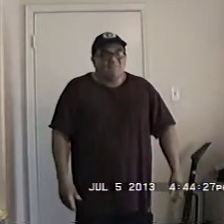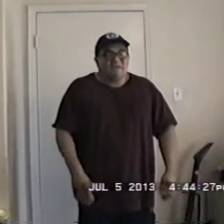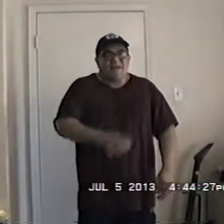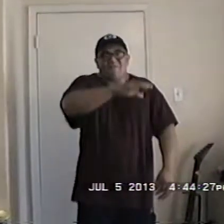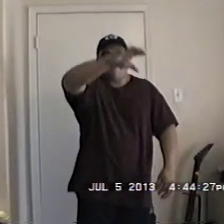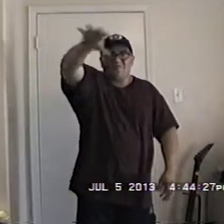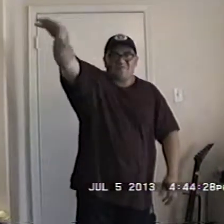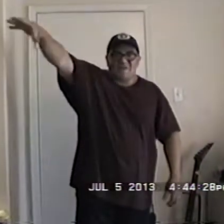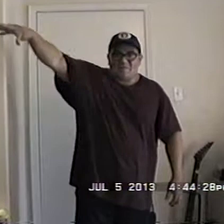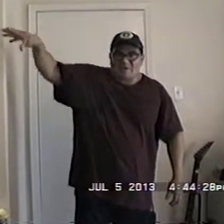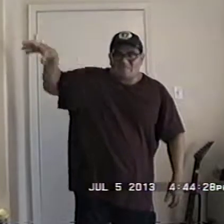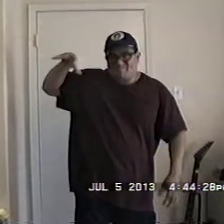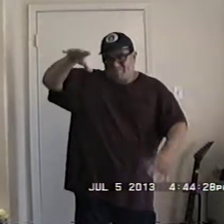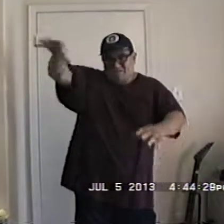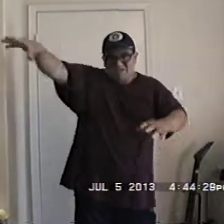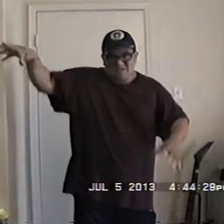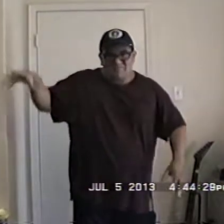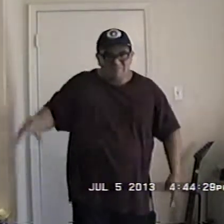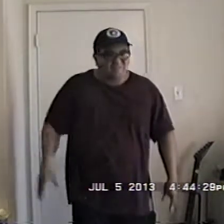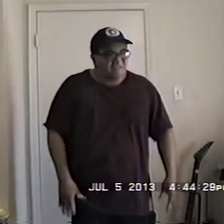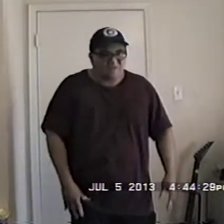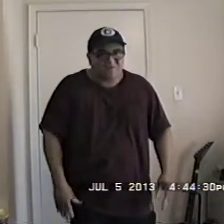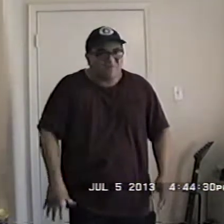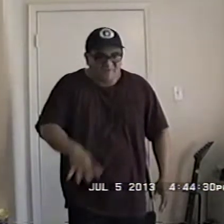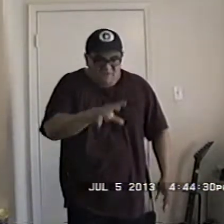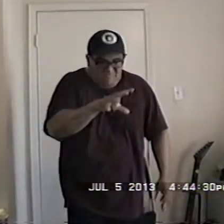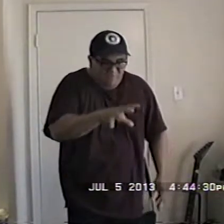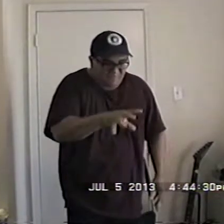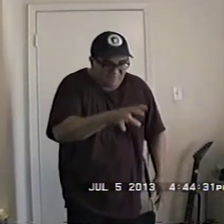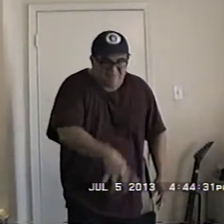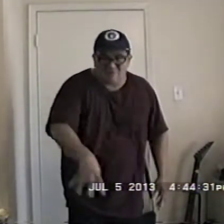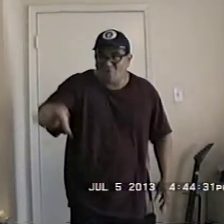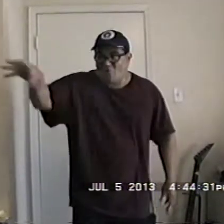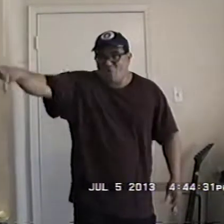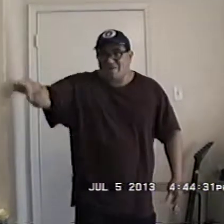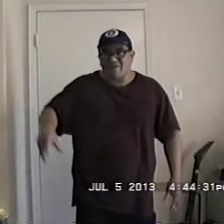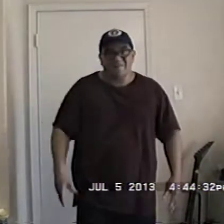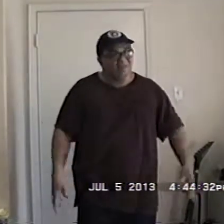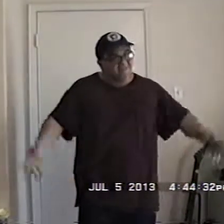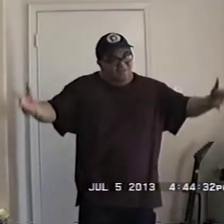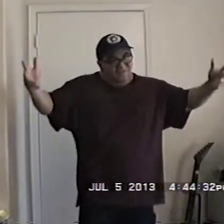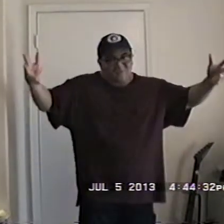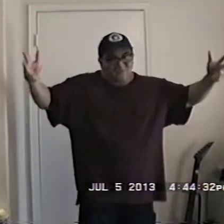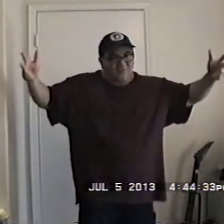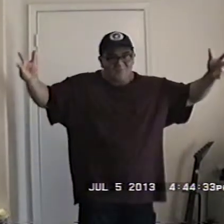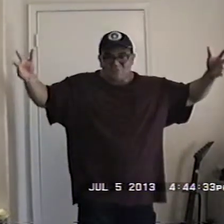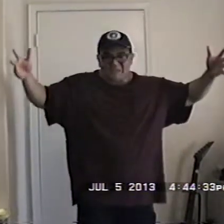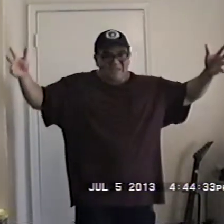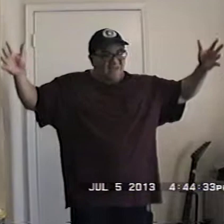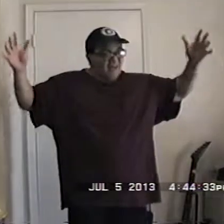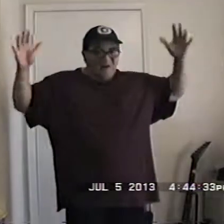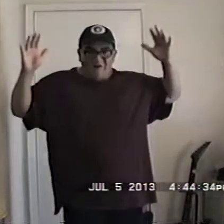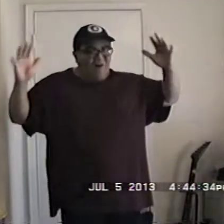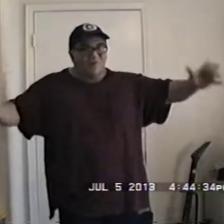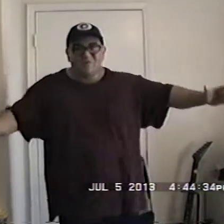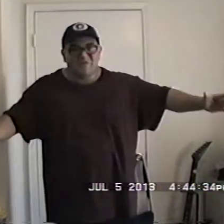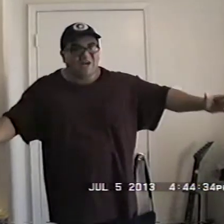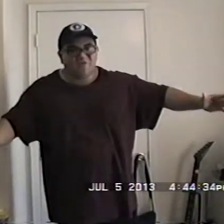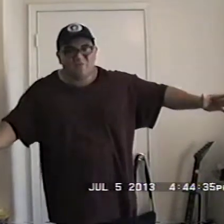if they have other satellite uh companies guess what they're going to move you from here over there so that's all I wanted to say all of you guys who